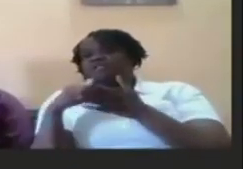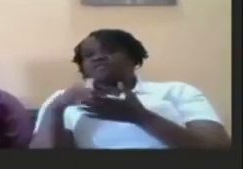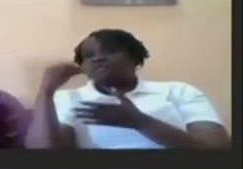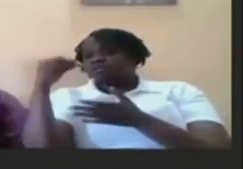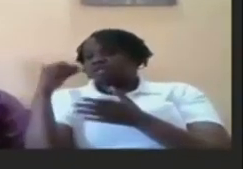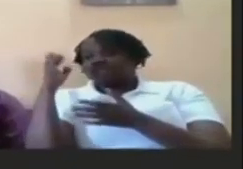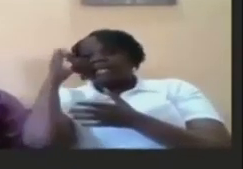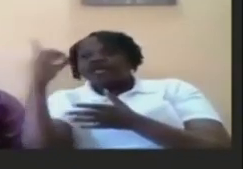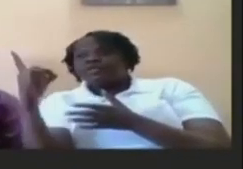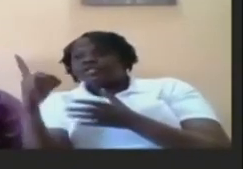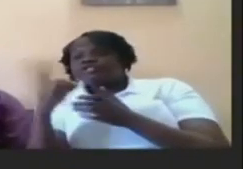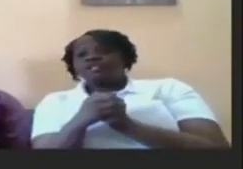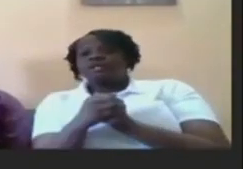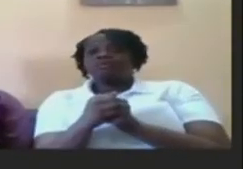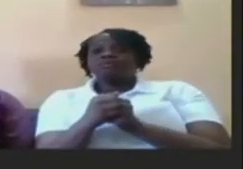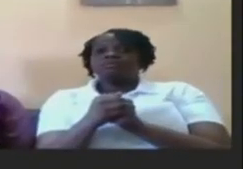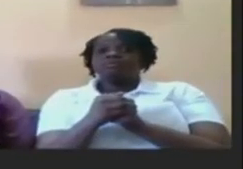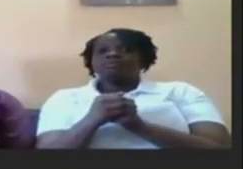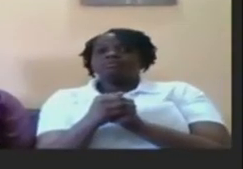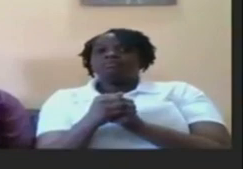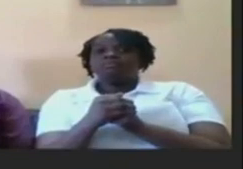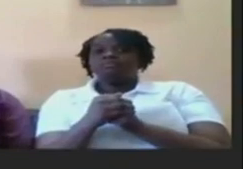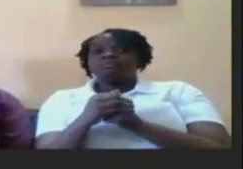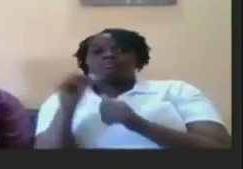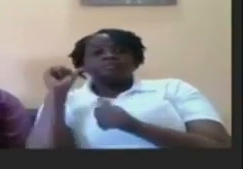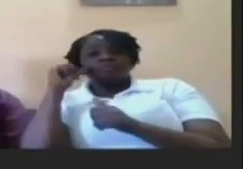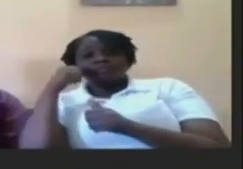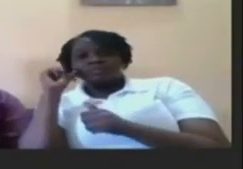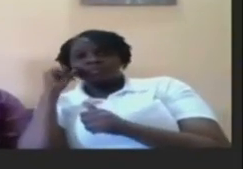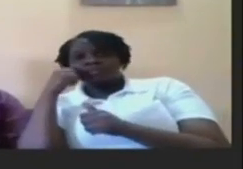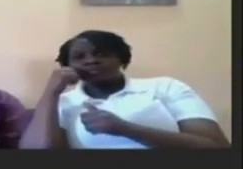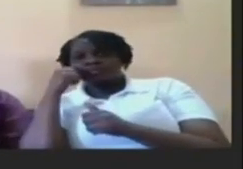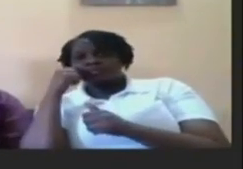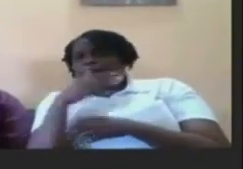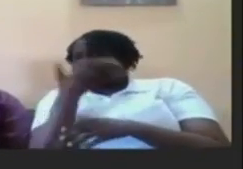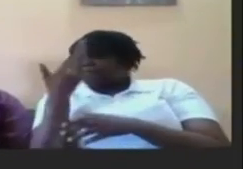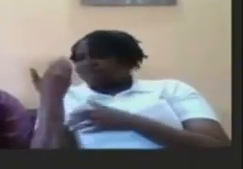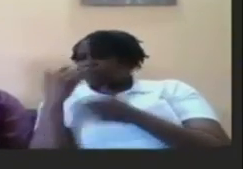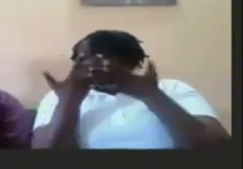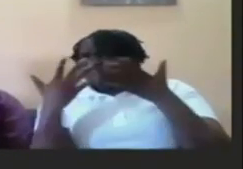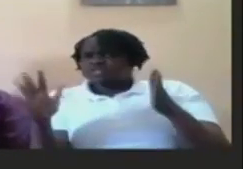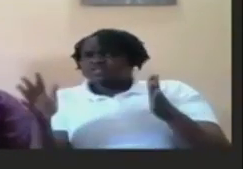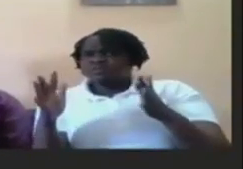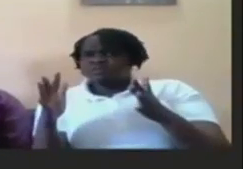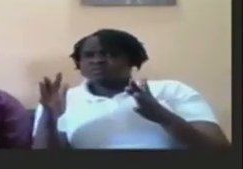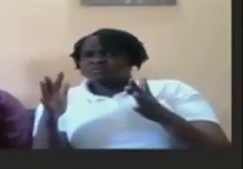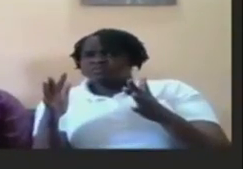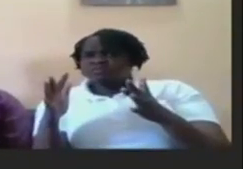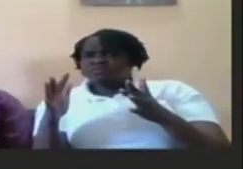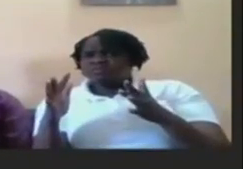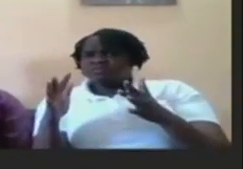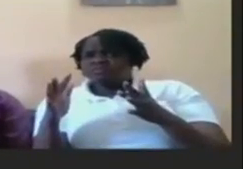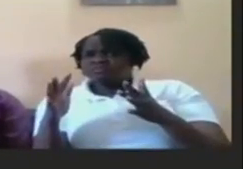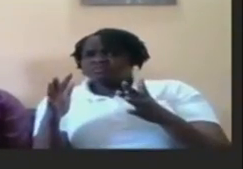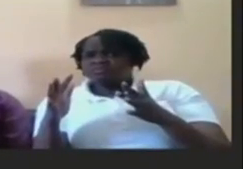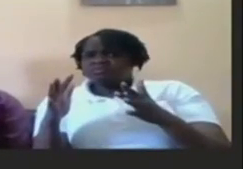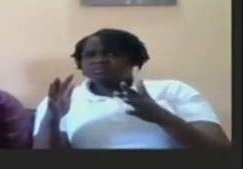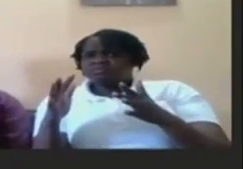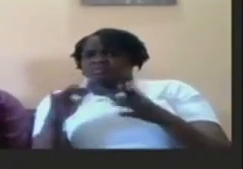and um unless that before we go um how would we how can someone contact